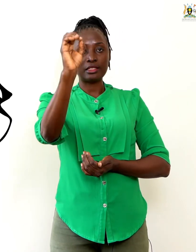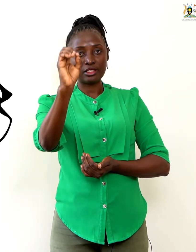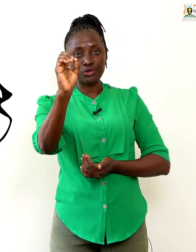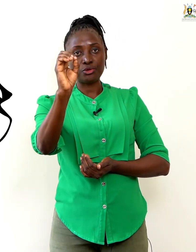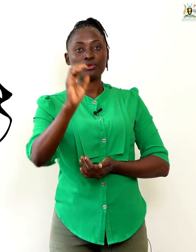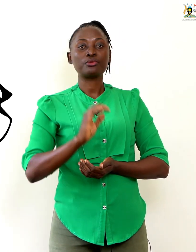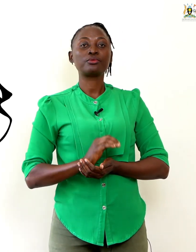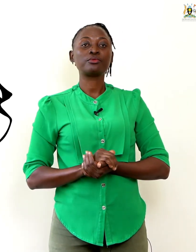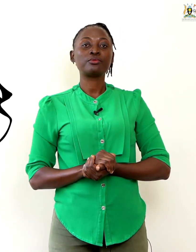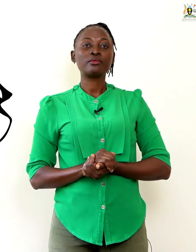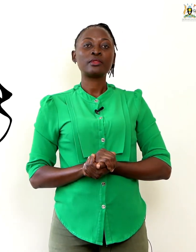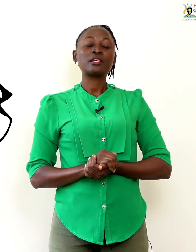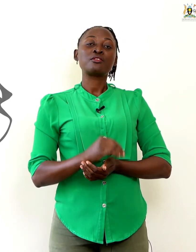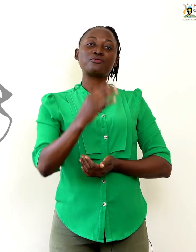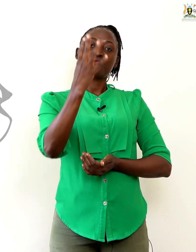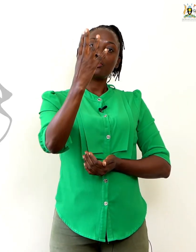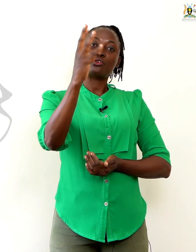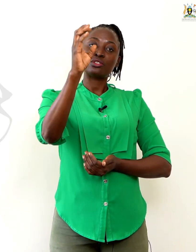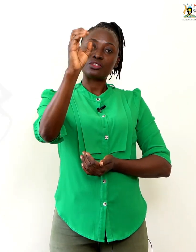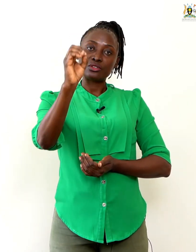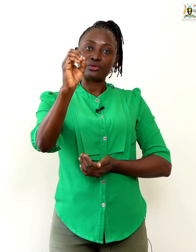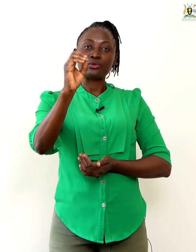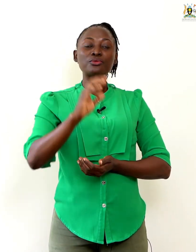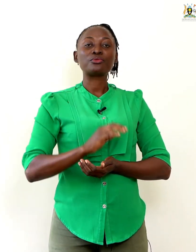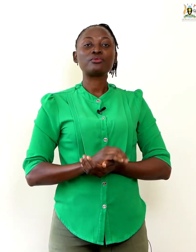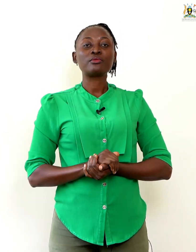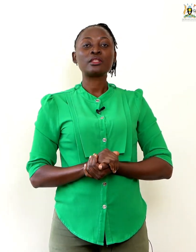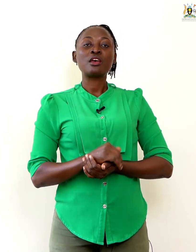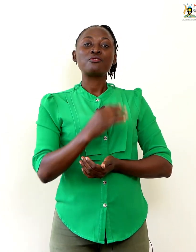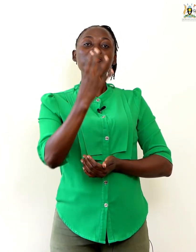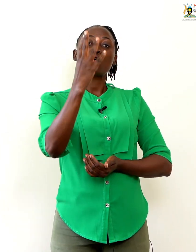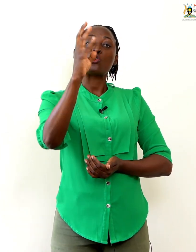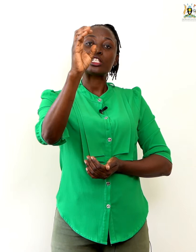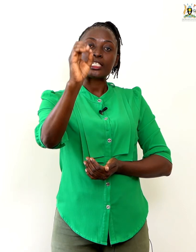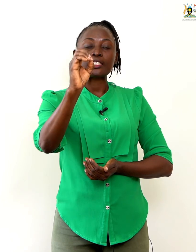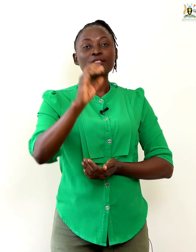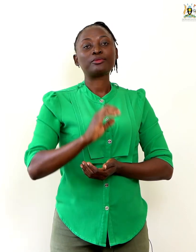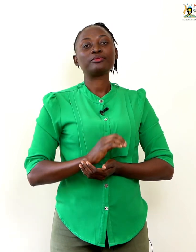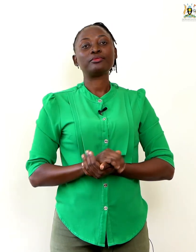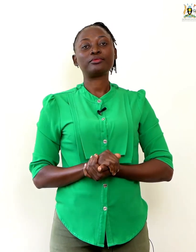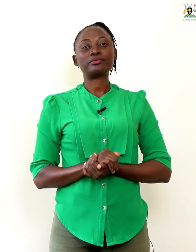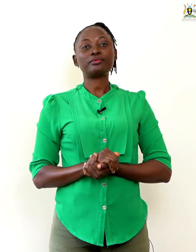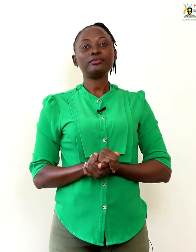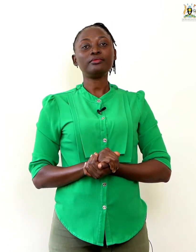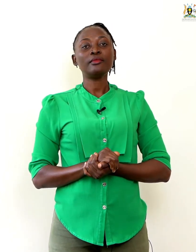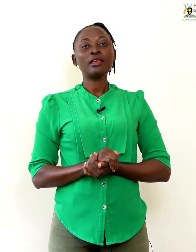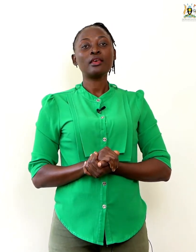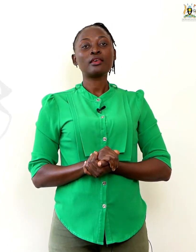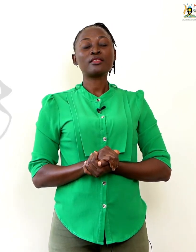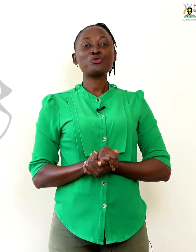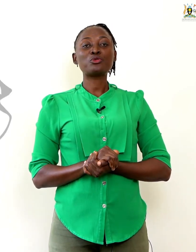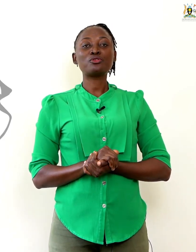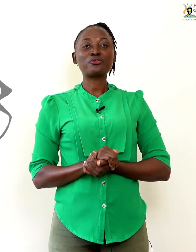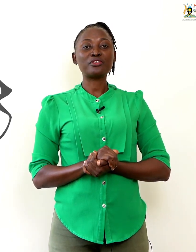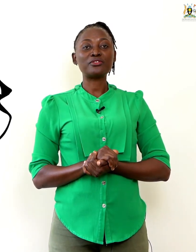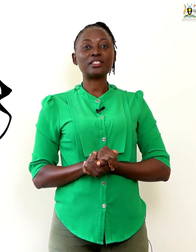the 0. 4, 0. 40. Then we go to 50.